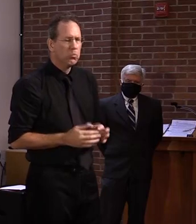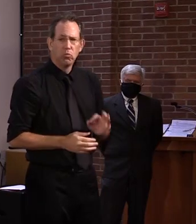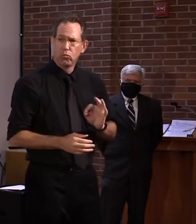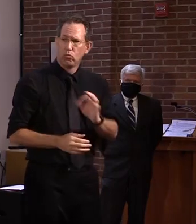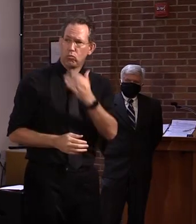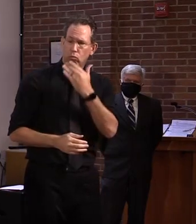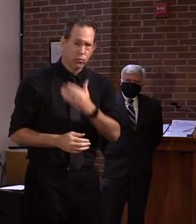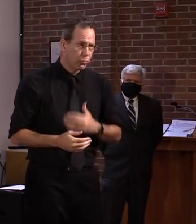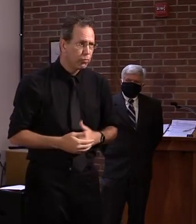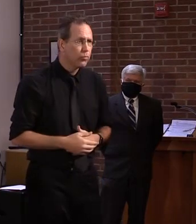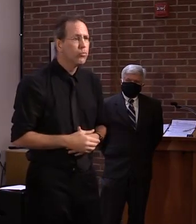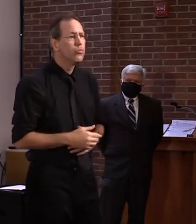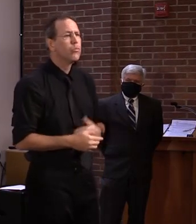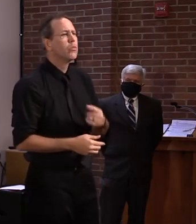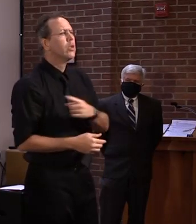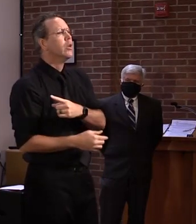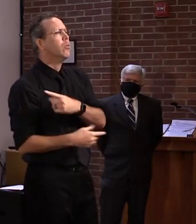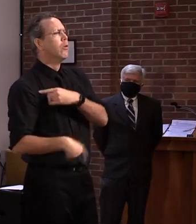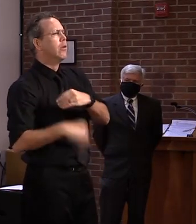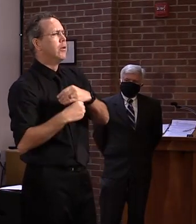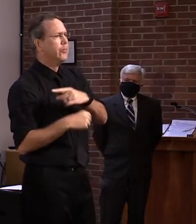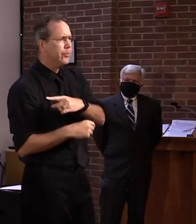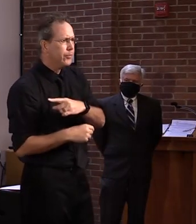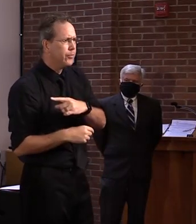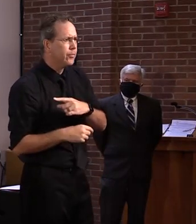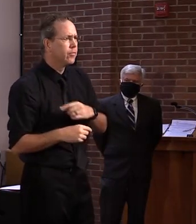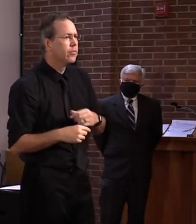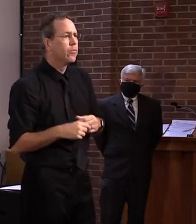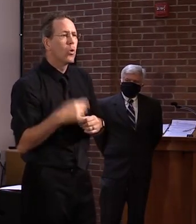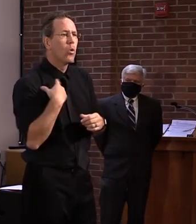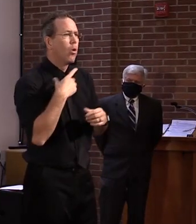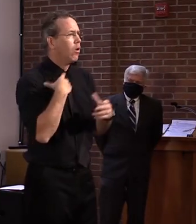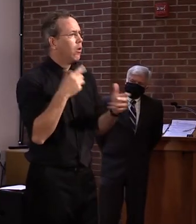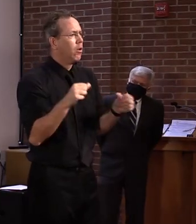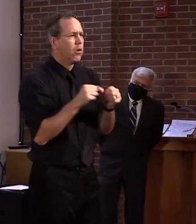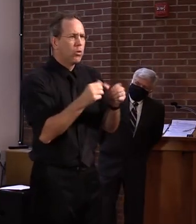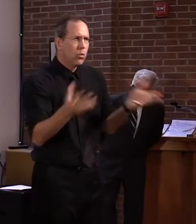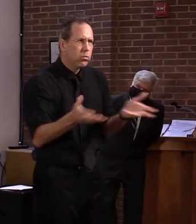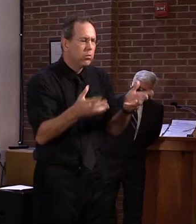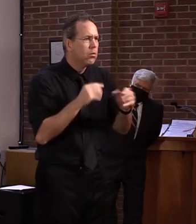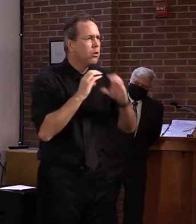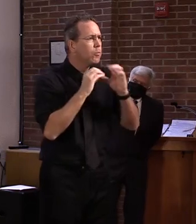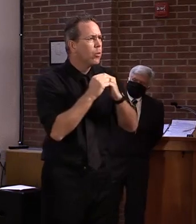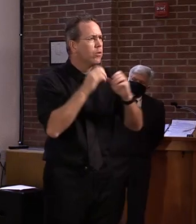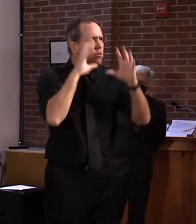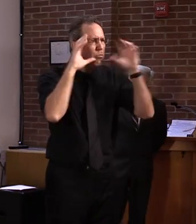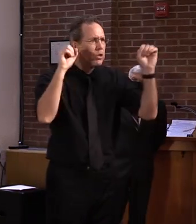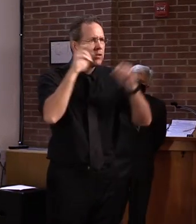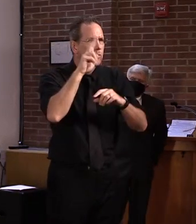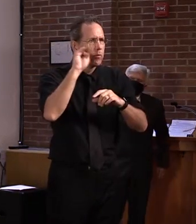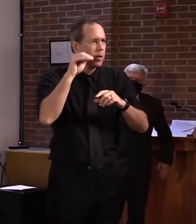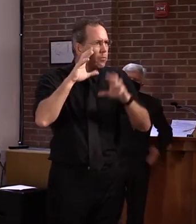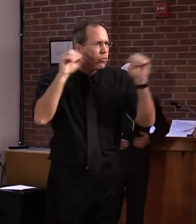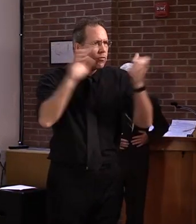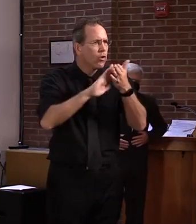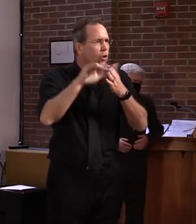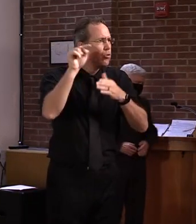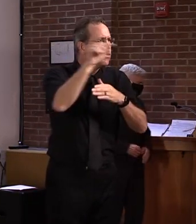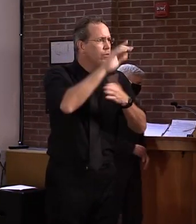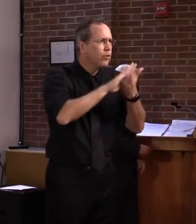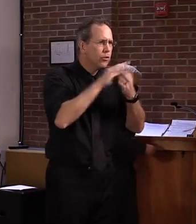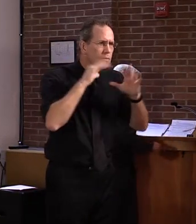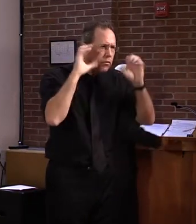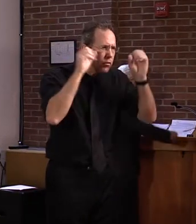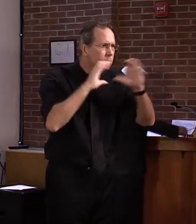As well, would say that the constant communication with the superintendents and principals as well, with the agency of education